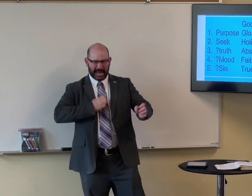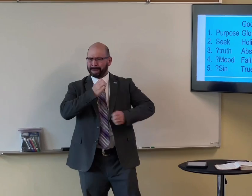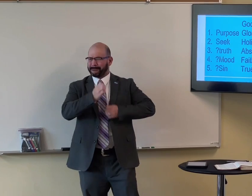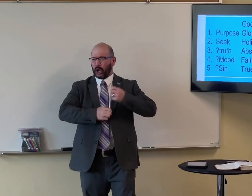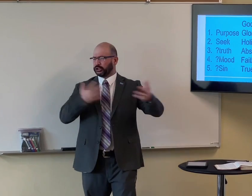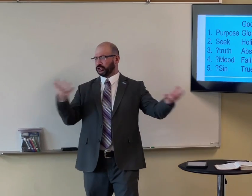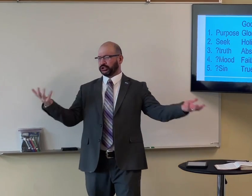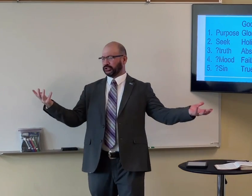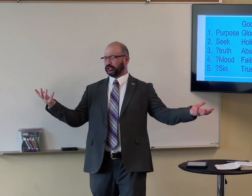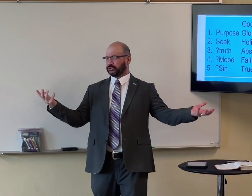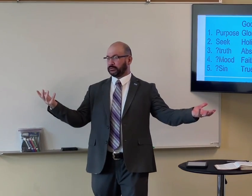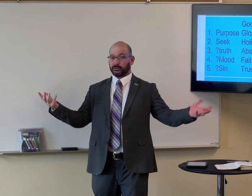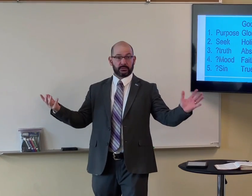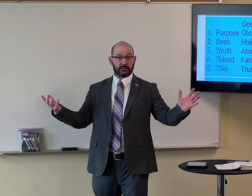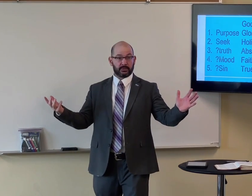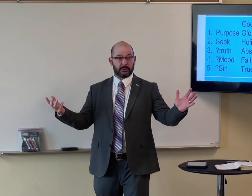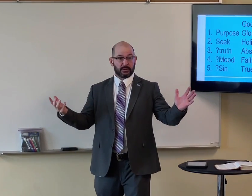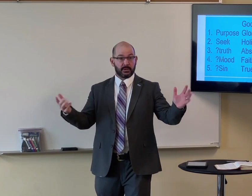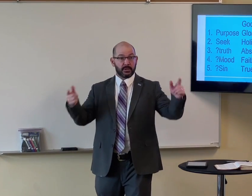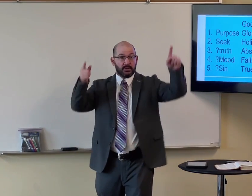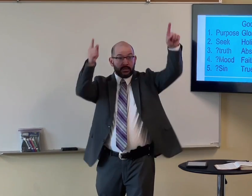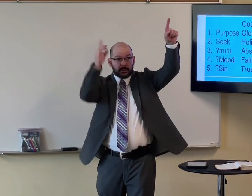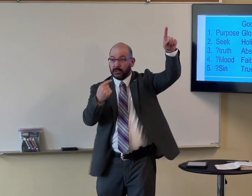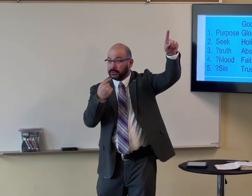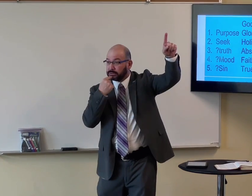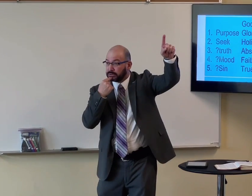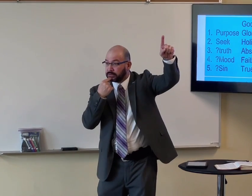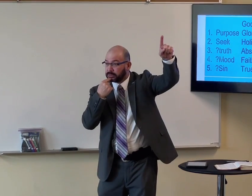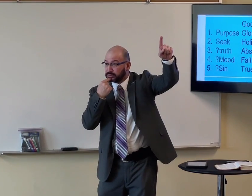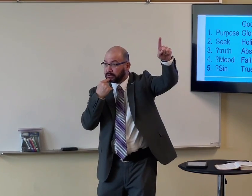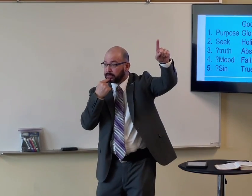your emotions, your yeah, God says,